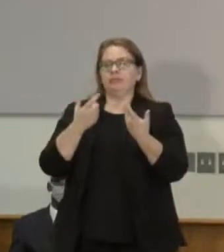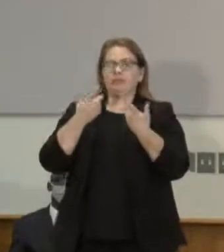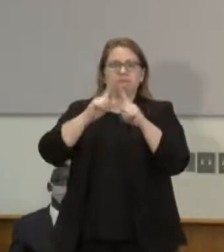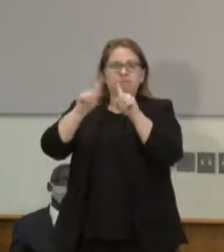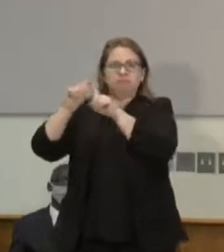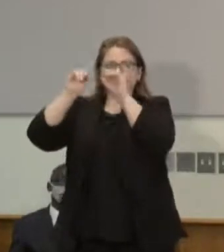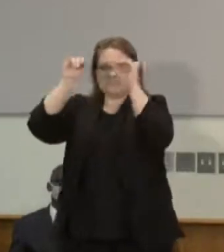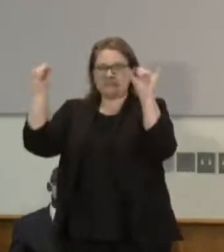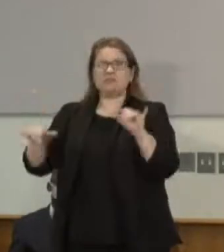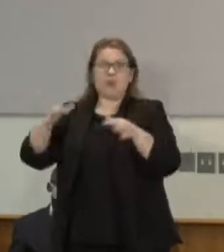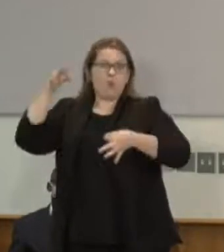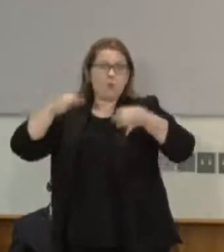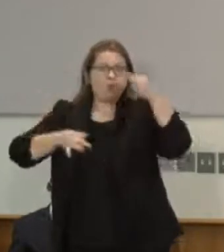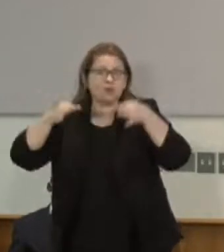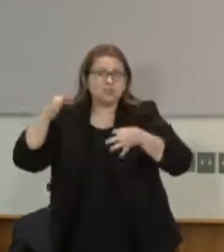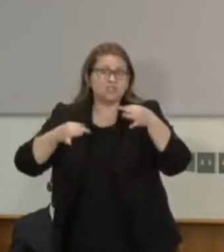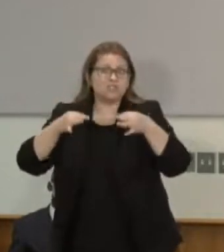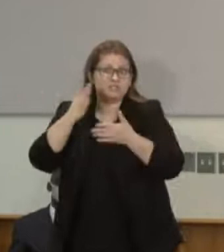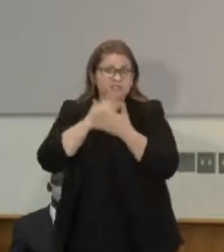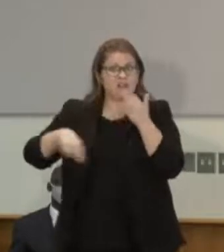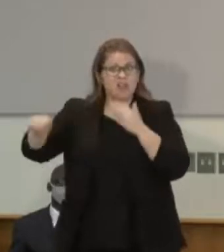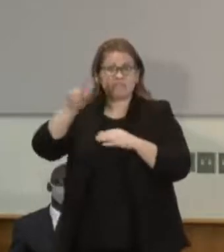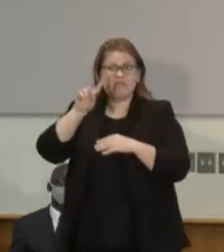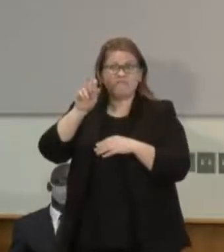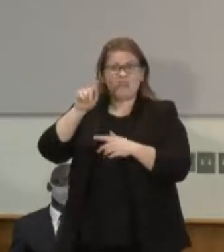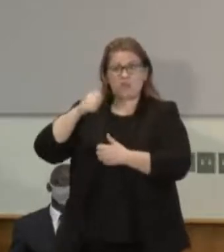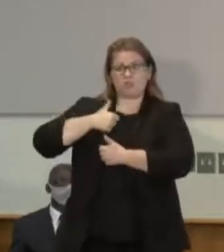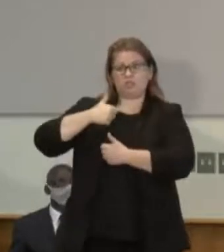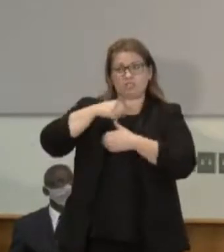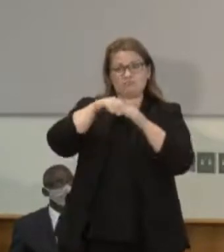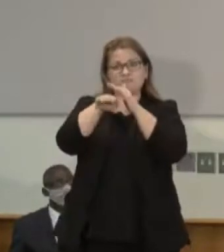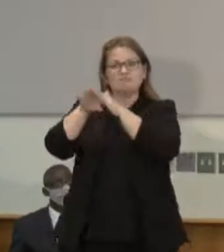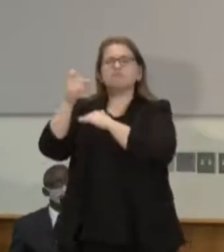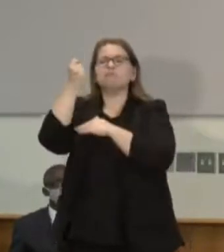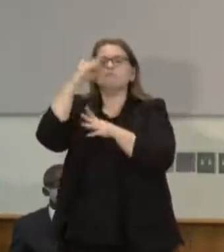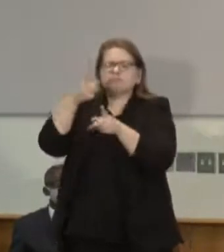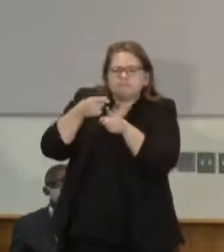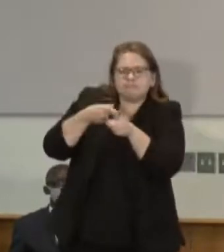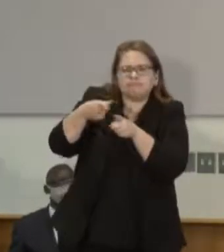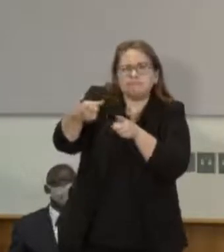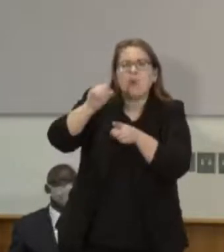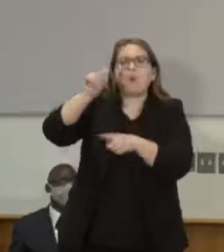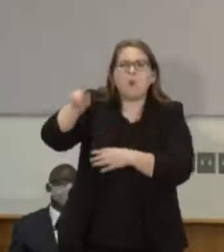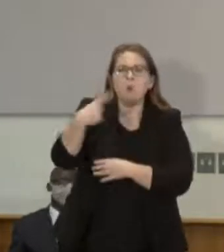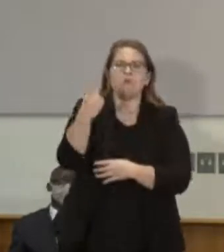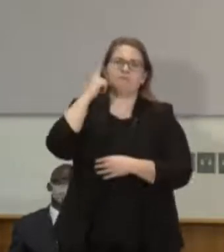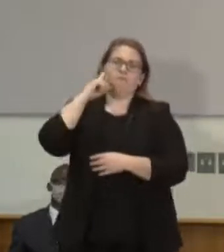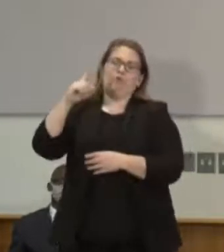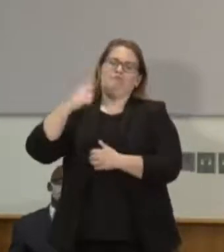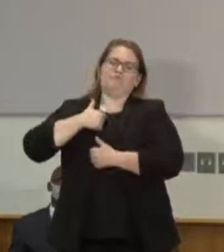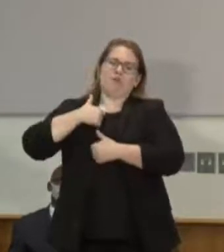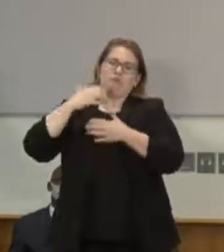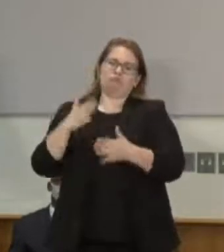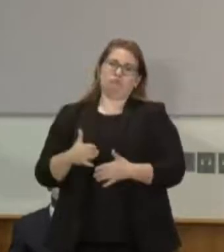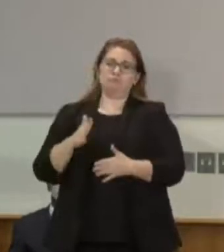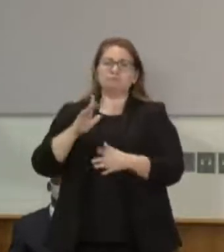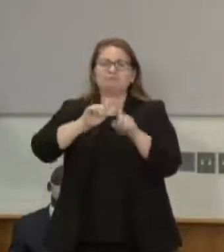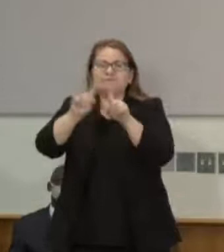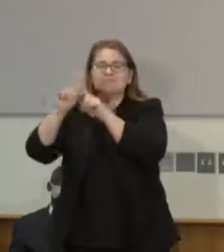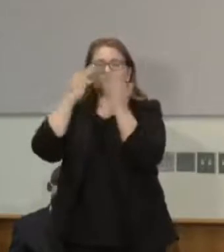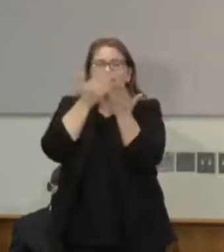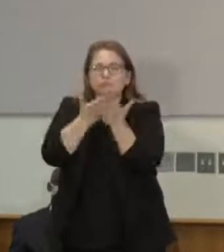courts. And the idea of that was is the specialty court used outside resources to divert from a system of